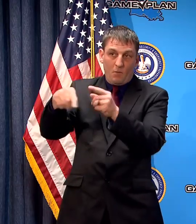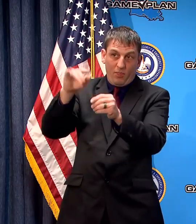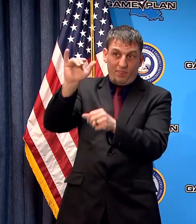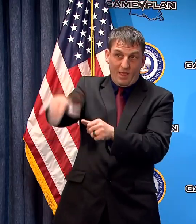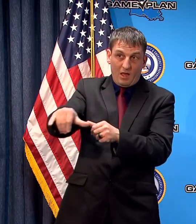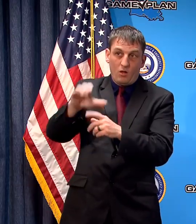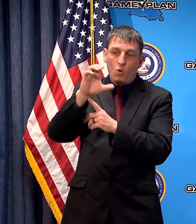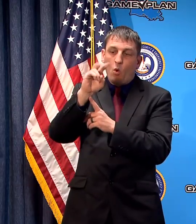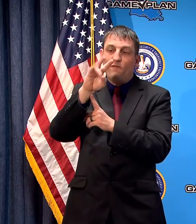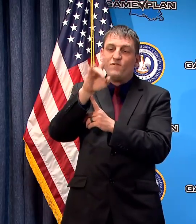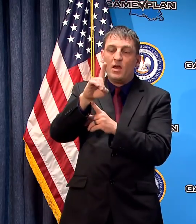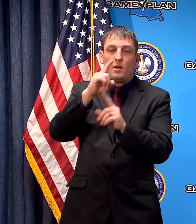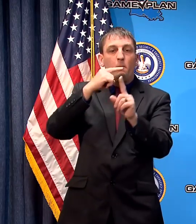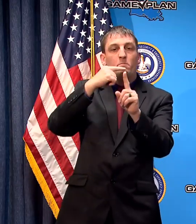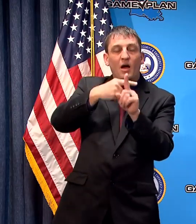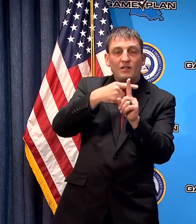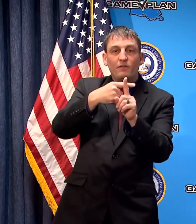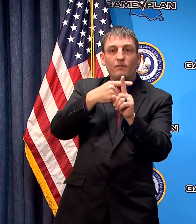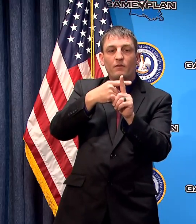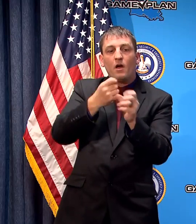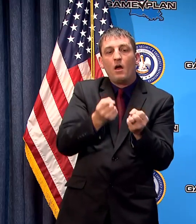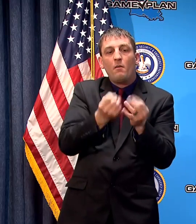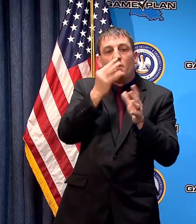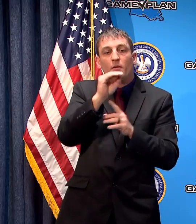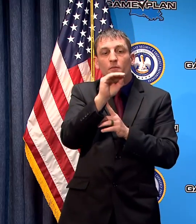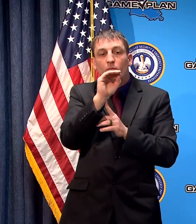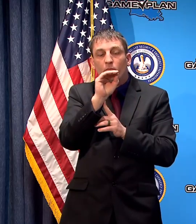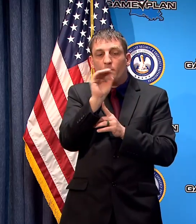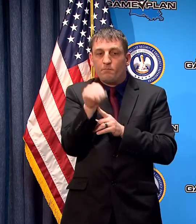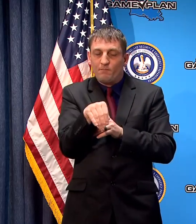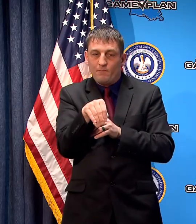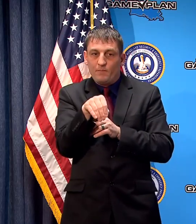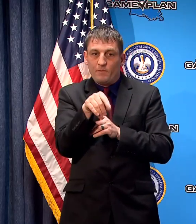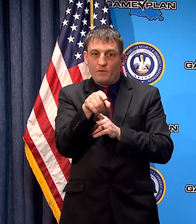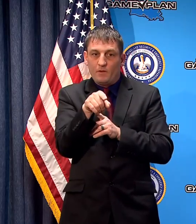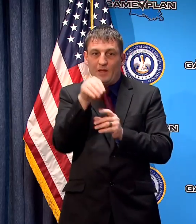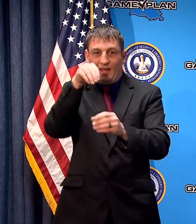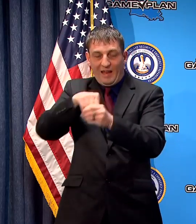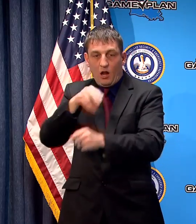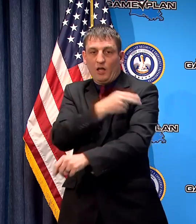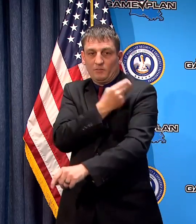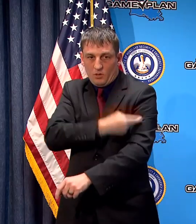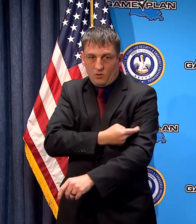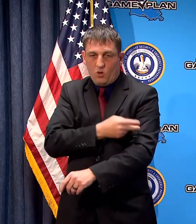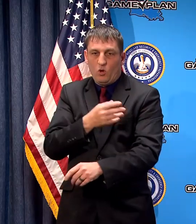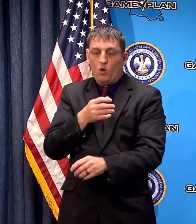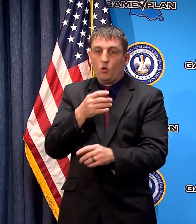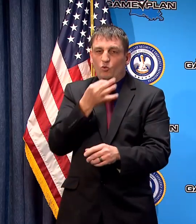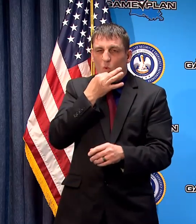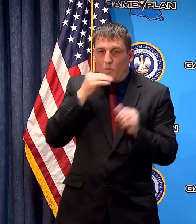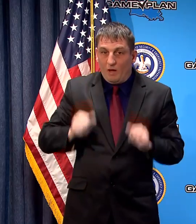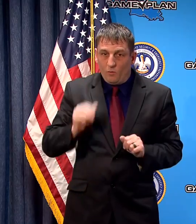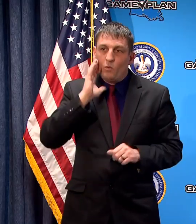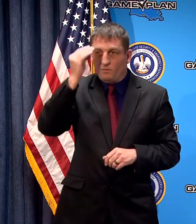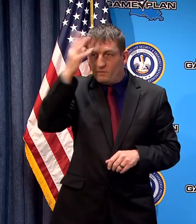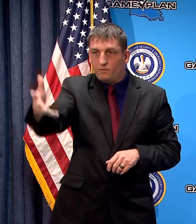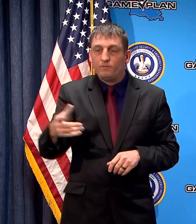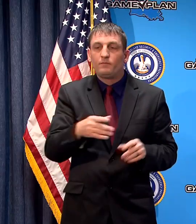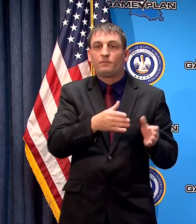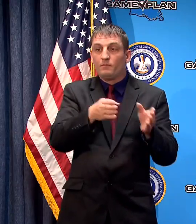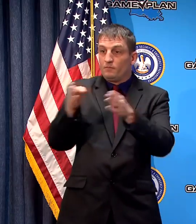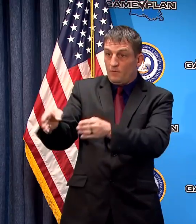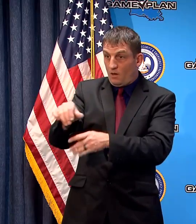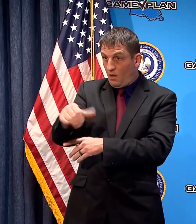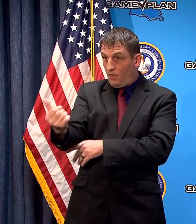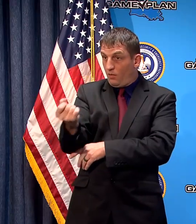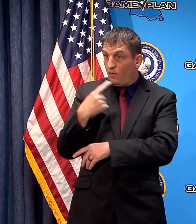COVID positive the number of COVID positive patients in our hospitals just as as I can yes sir Governor, our state has